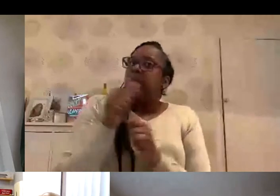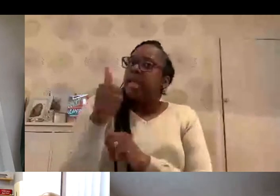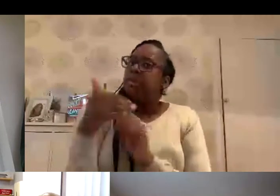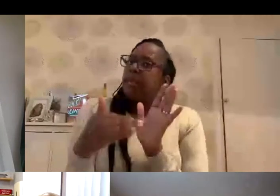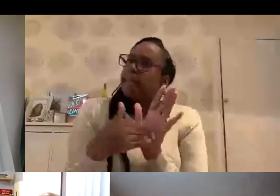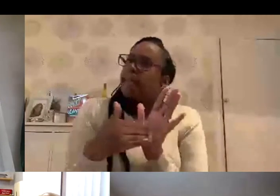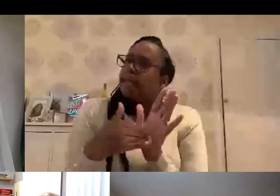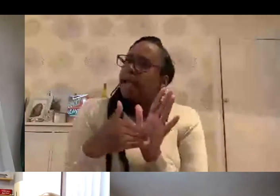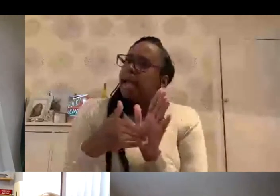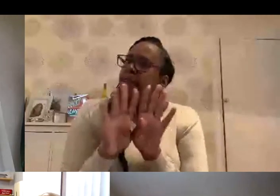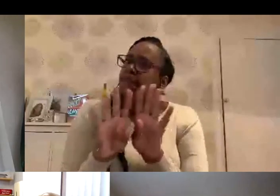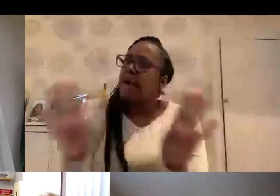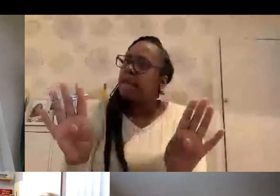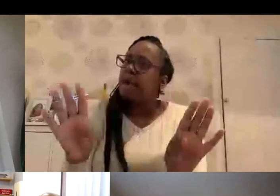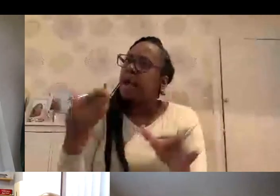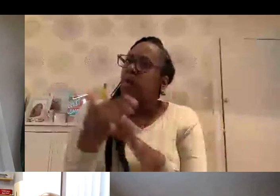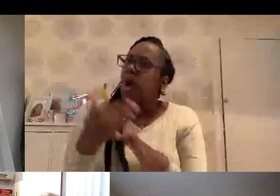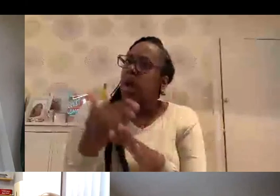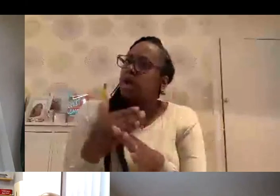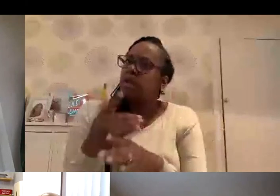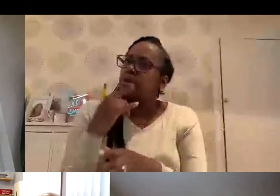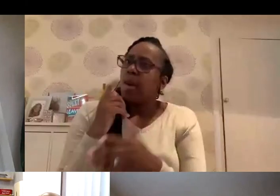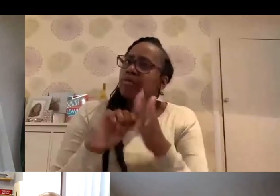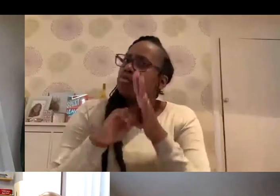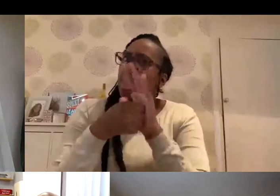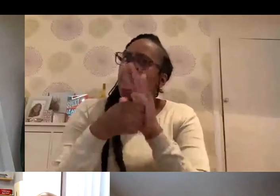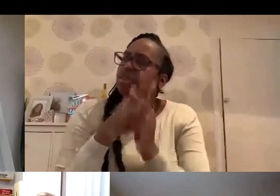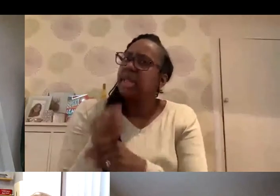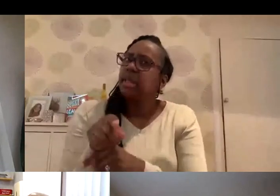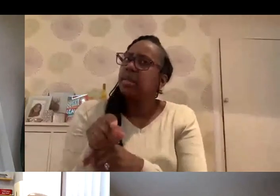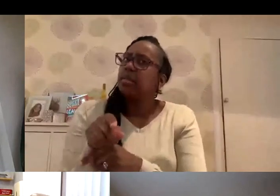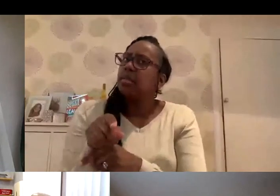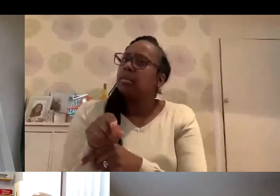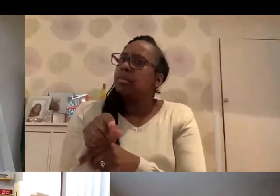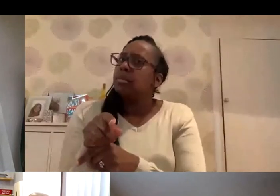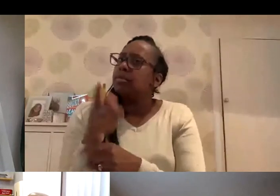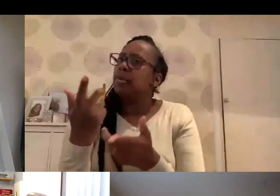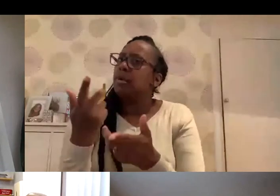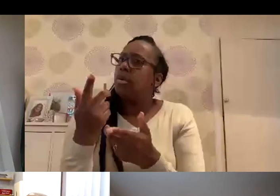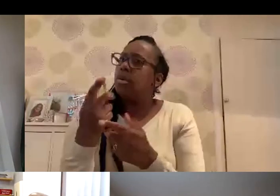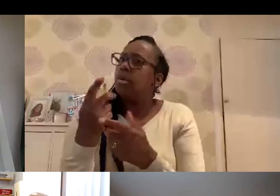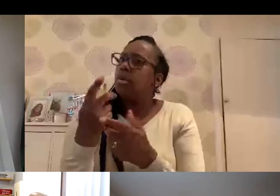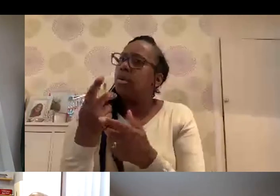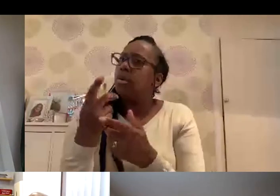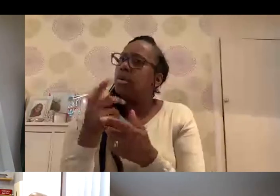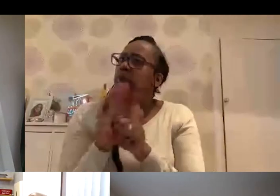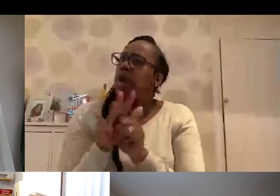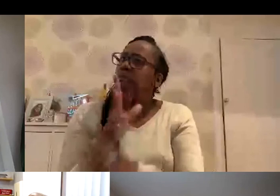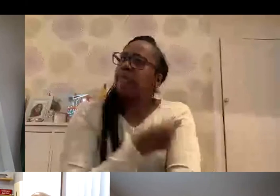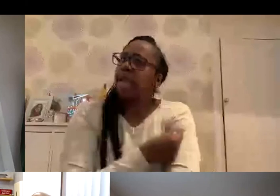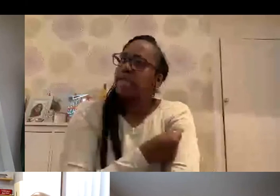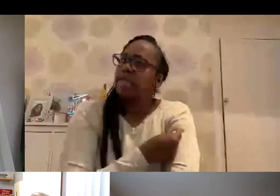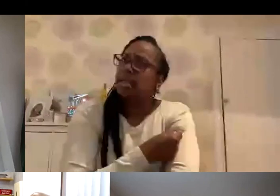Monday, frontline workers, key workers will no longer have priority for the COVID-19 vaccination, and we'll go back